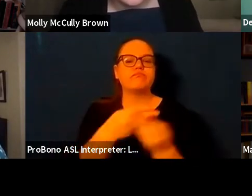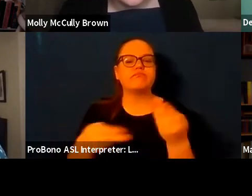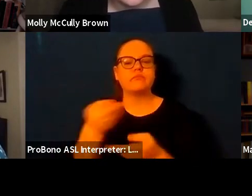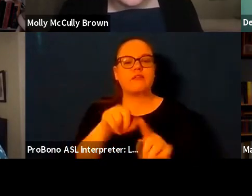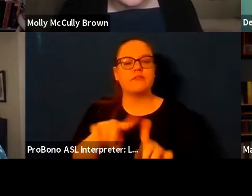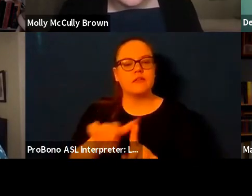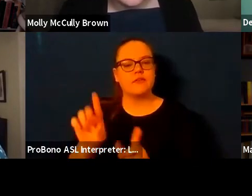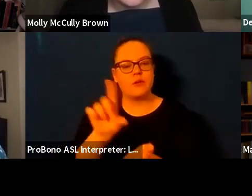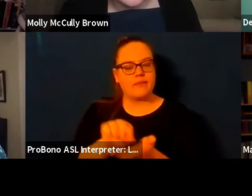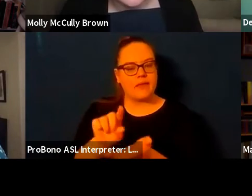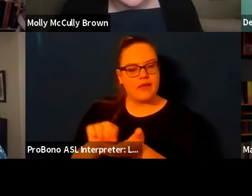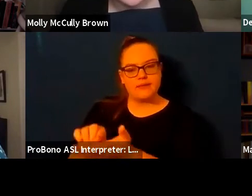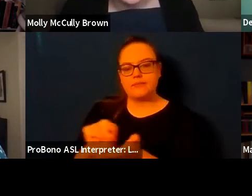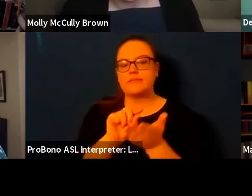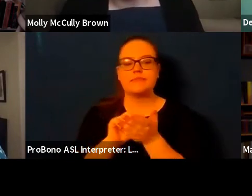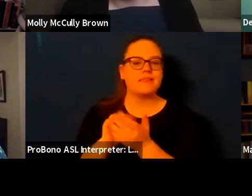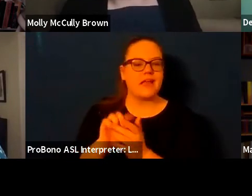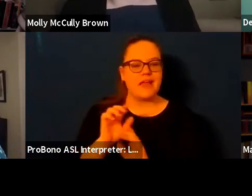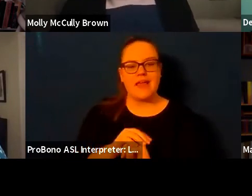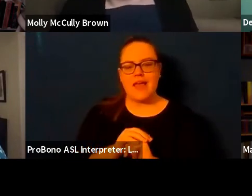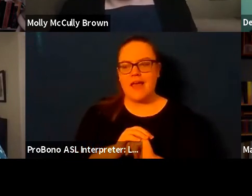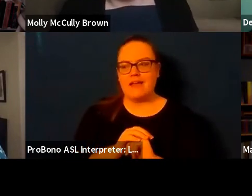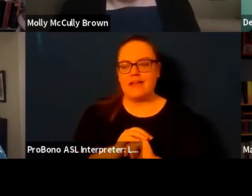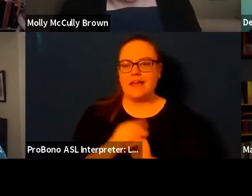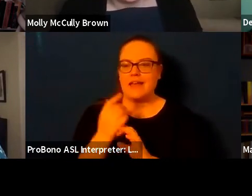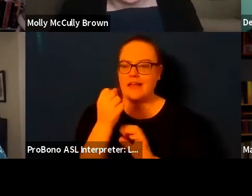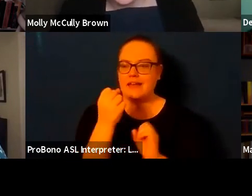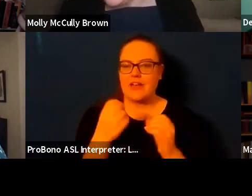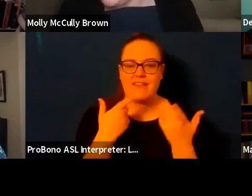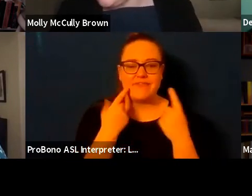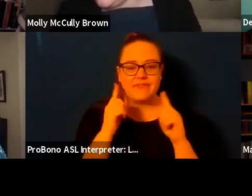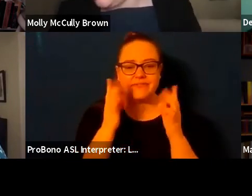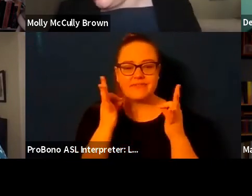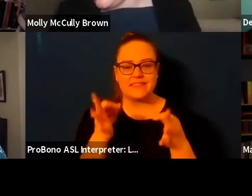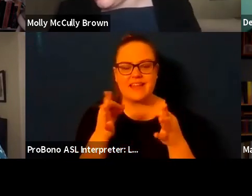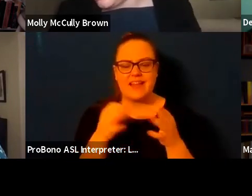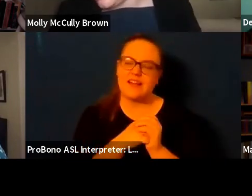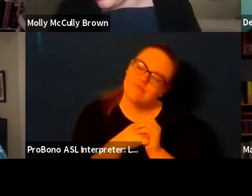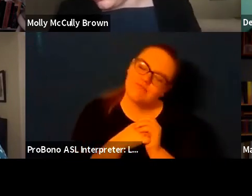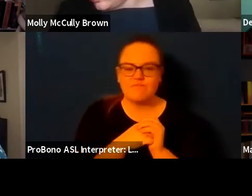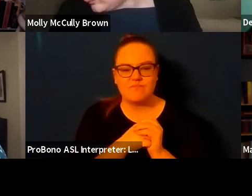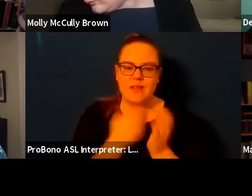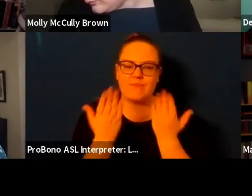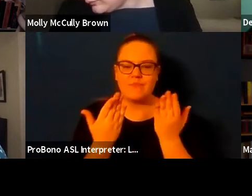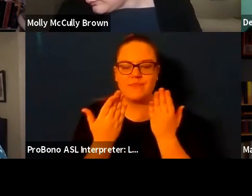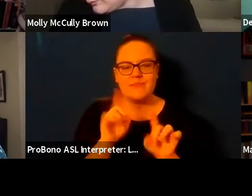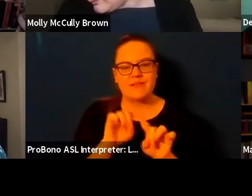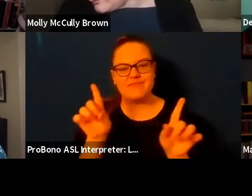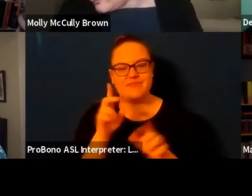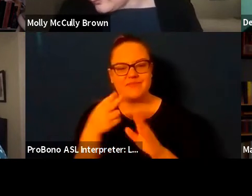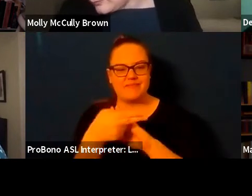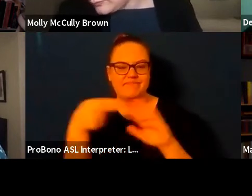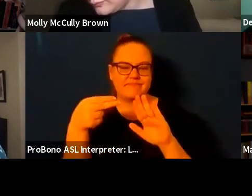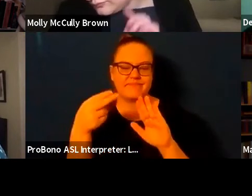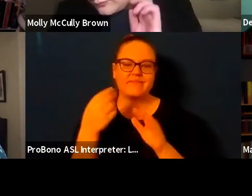plum and and eventually i kind of decided that i i needed a different title so